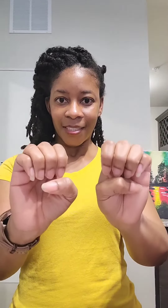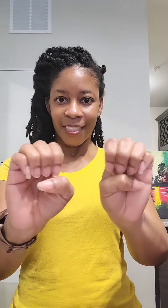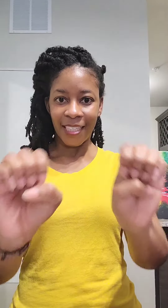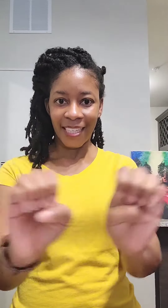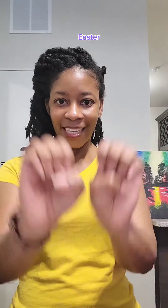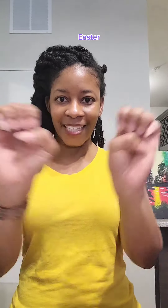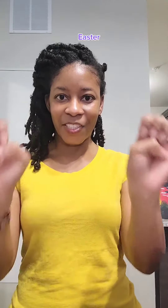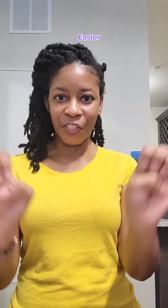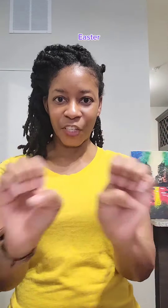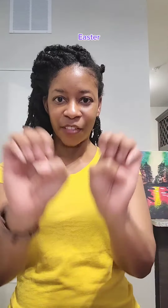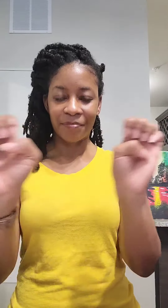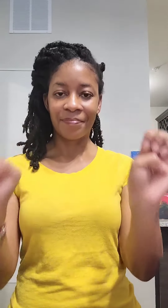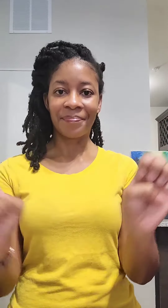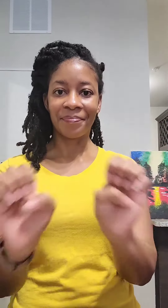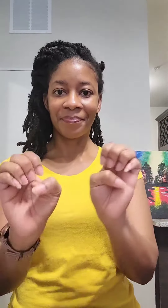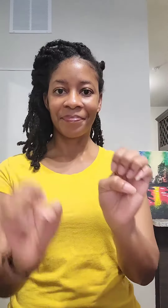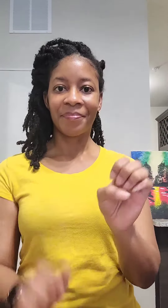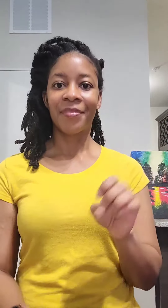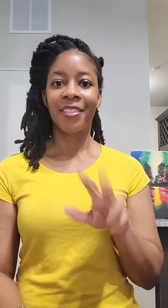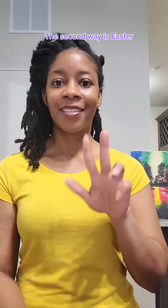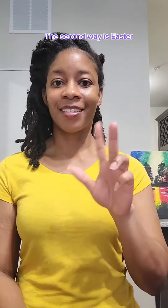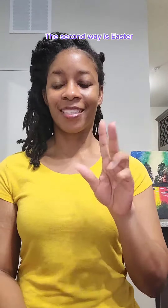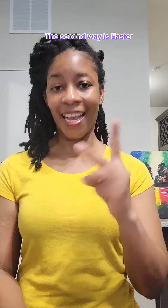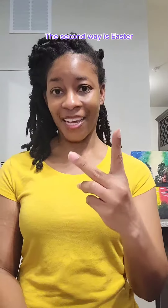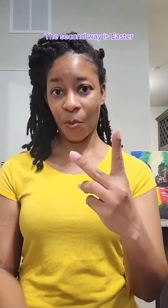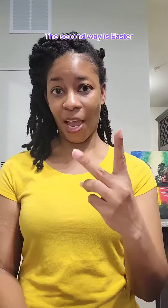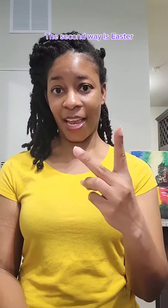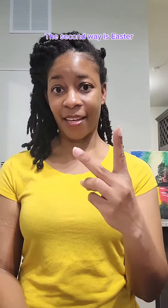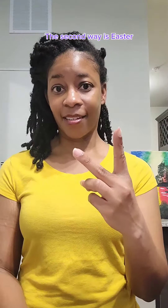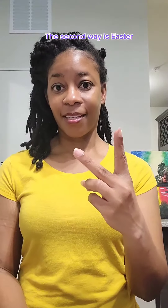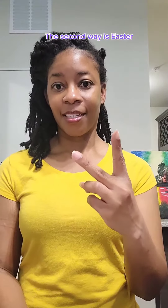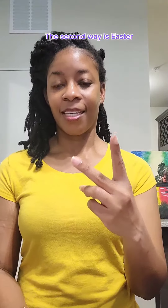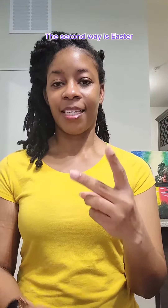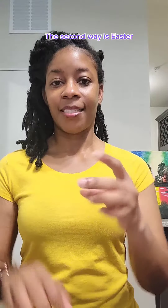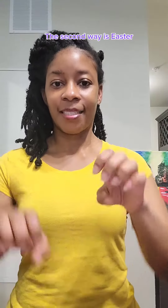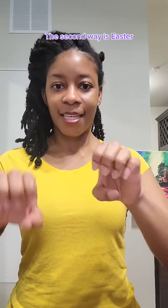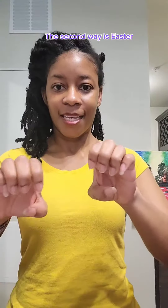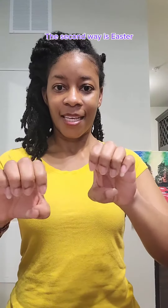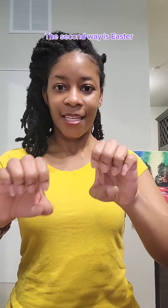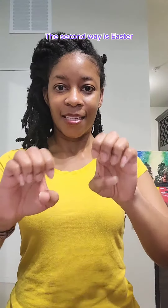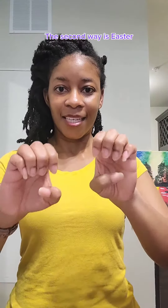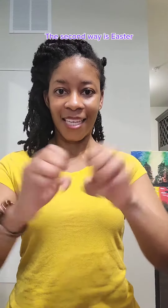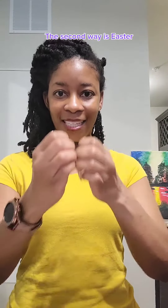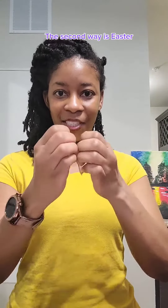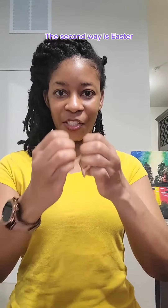Easter. Easter. The second way is Easter.